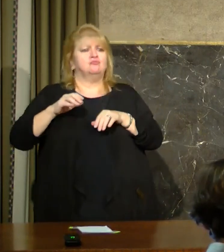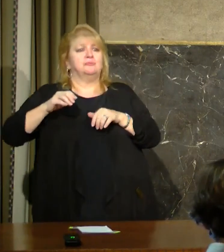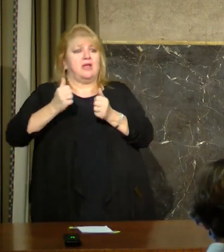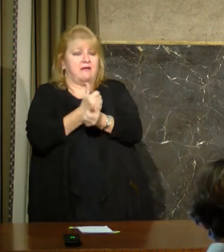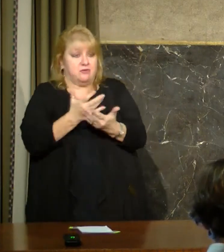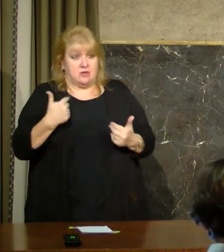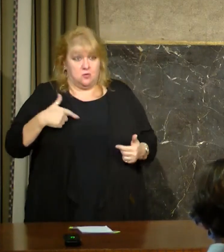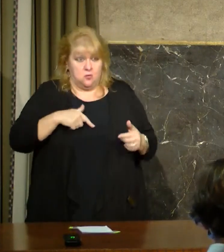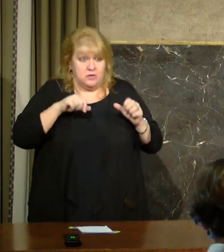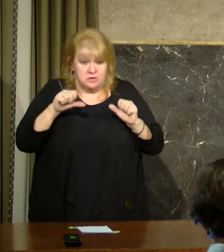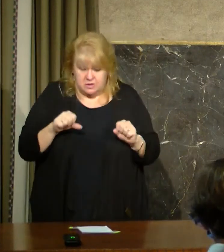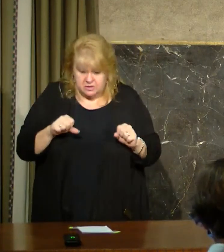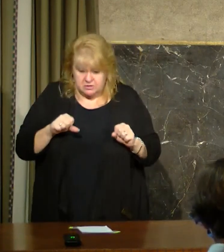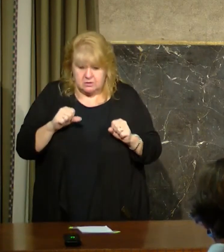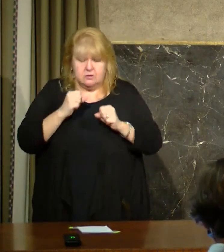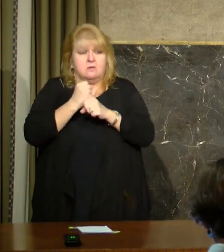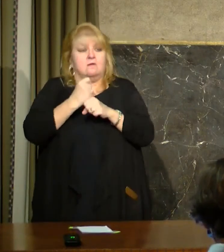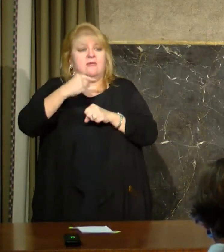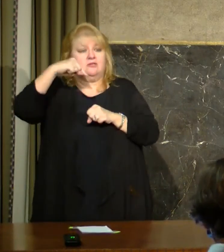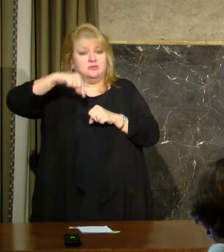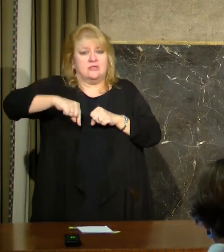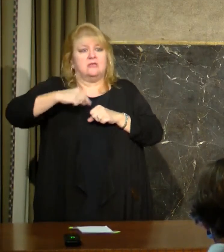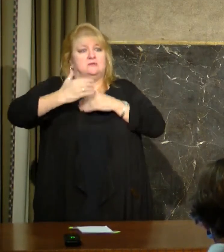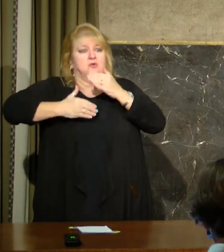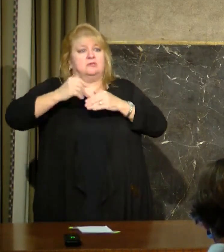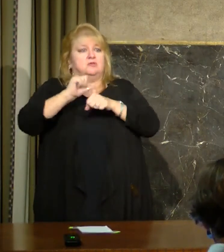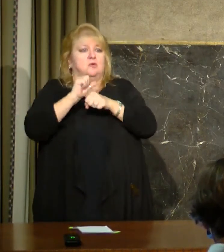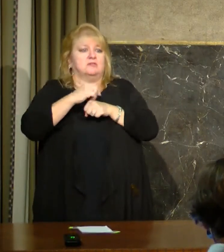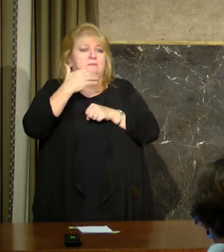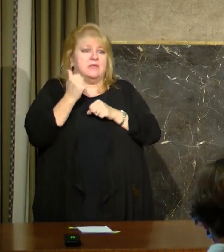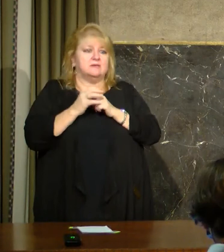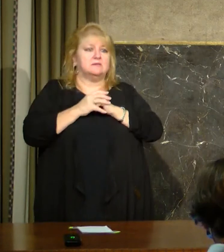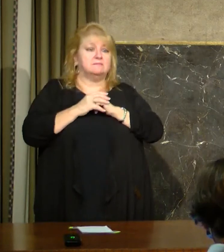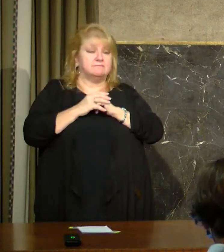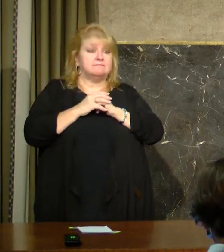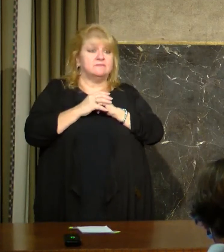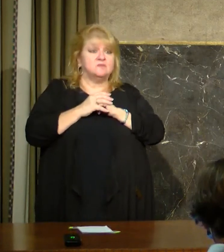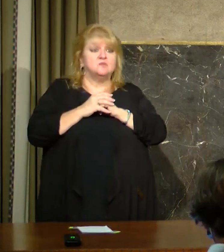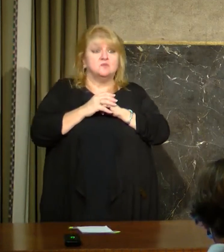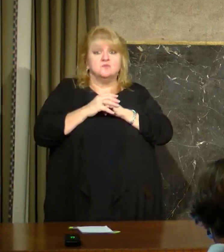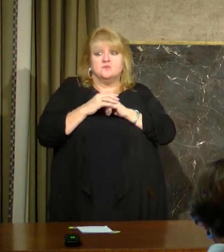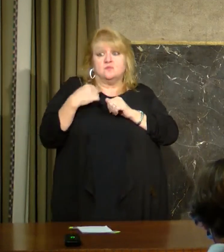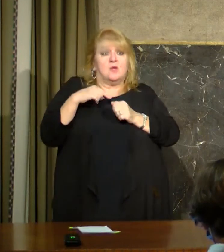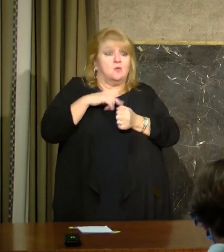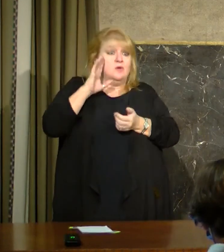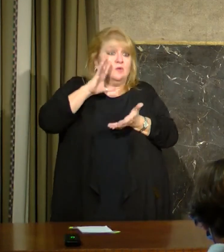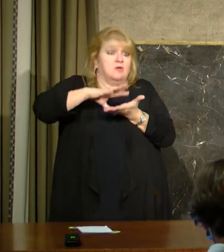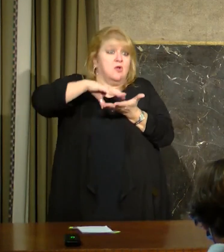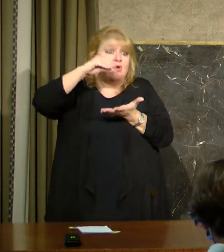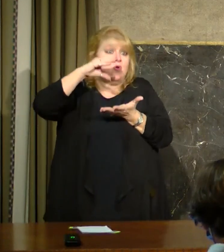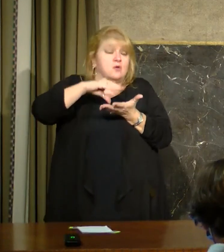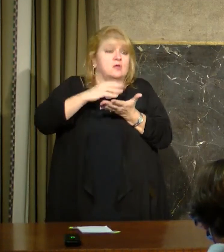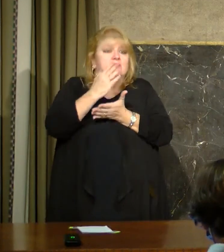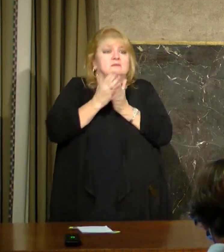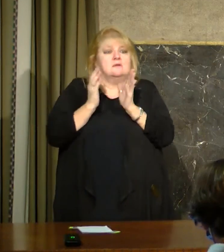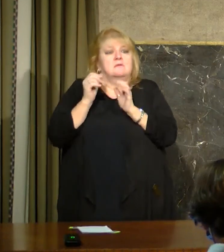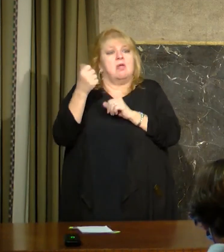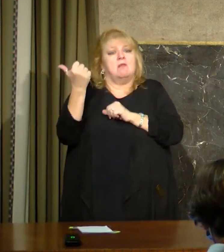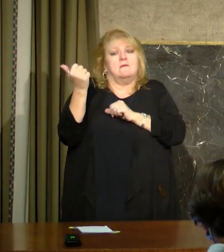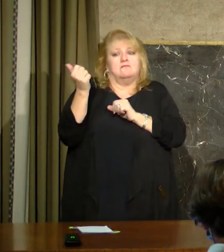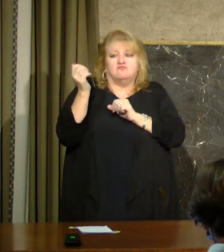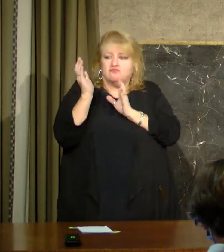we can to make sure that it works as best it can. And, yes, we are going to learn from certain strategies